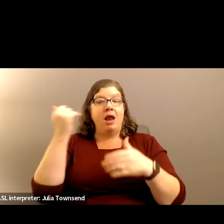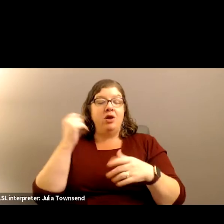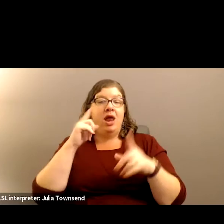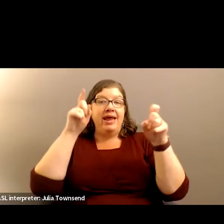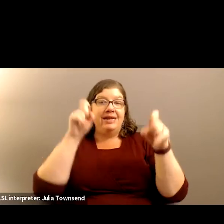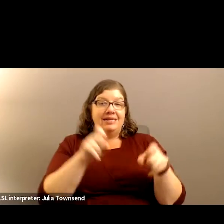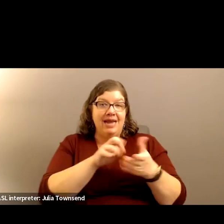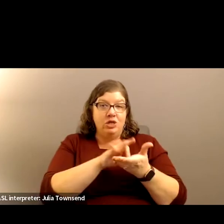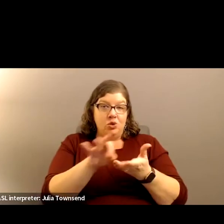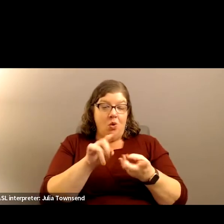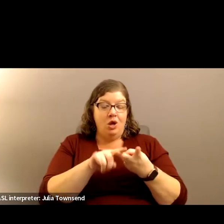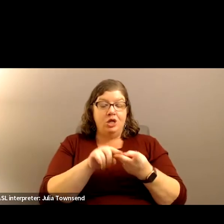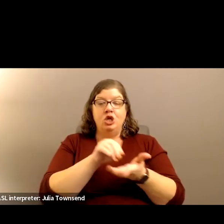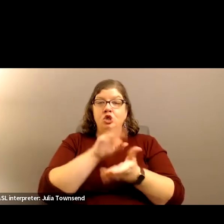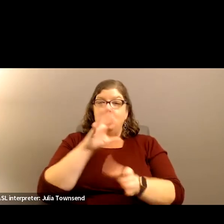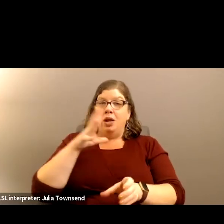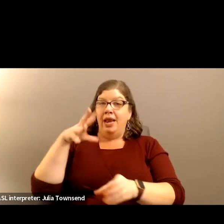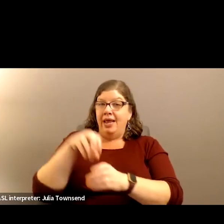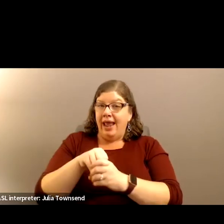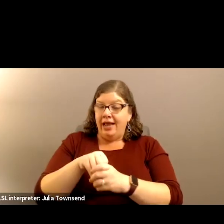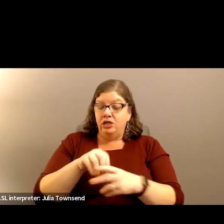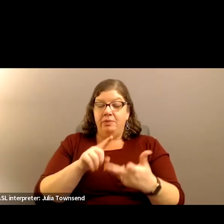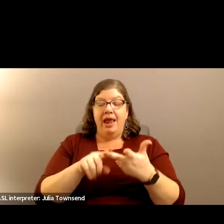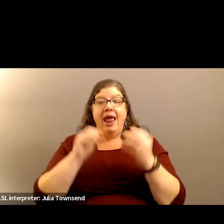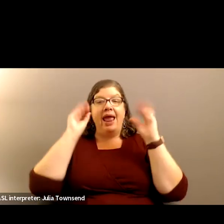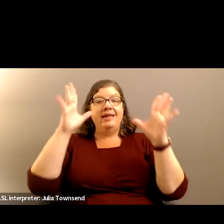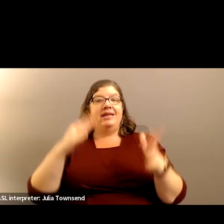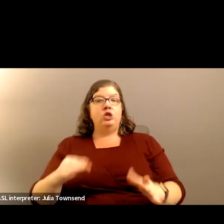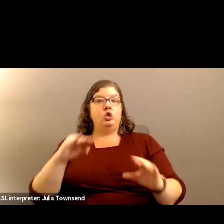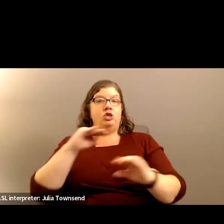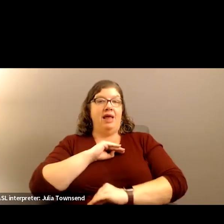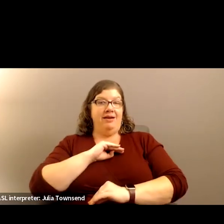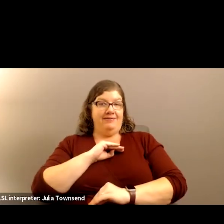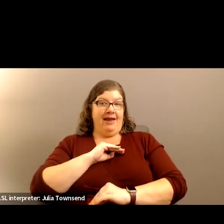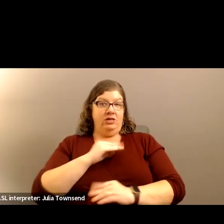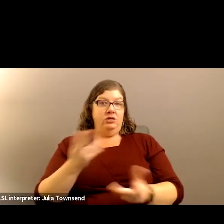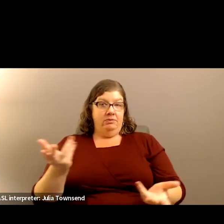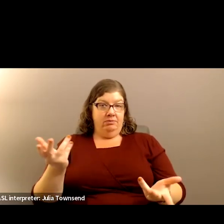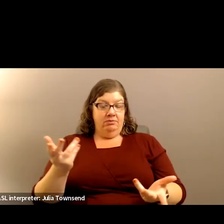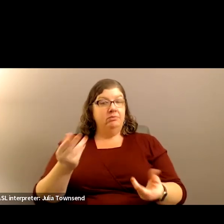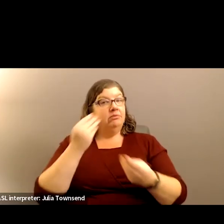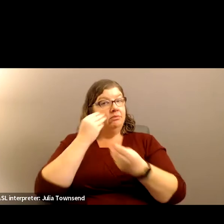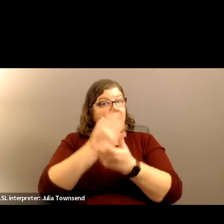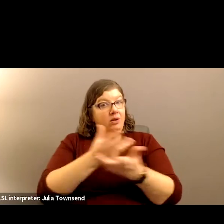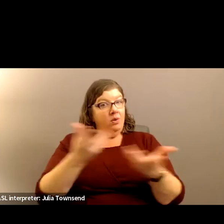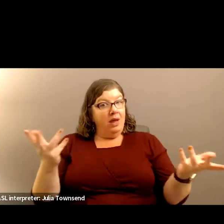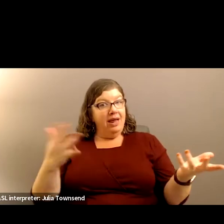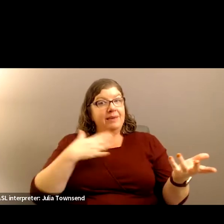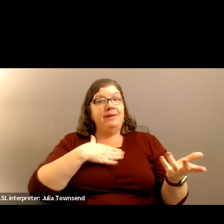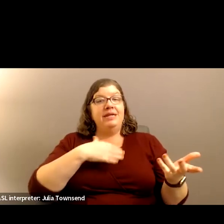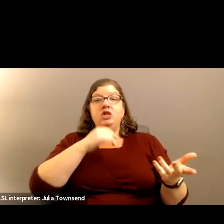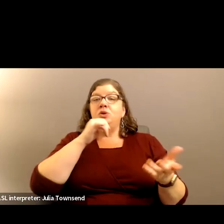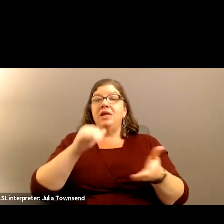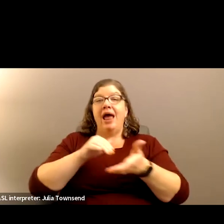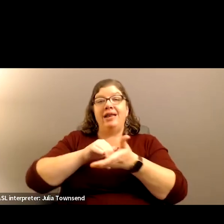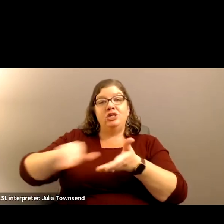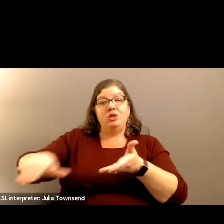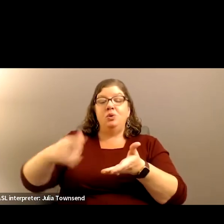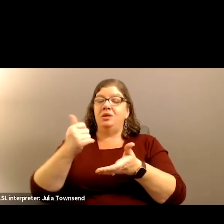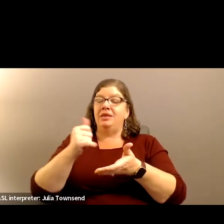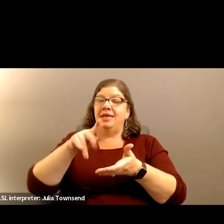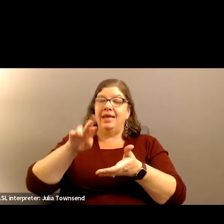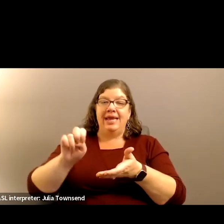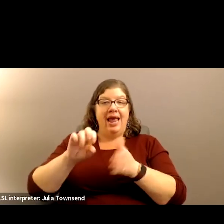scores, student engagement, and teacher satisfaction. By the way, please do not exclude the gate